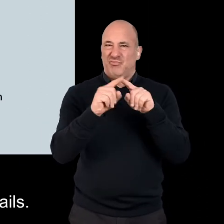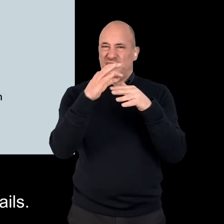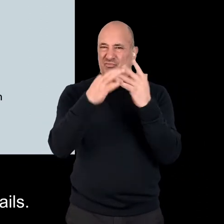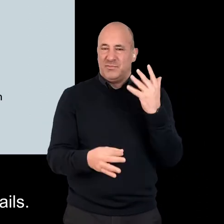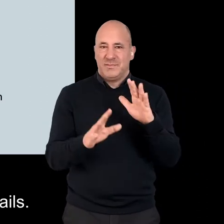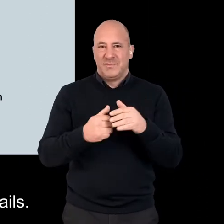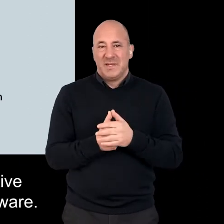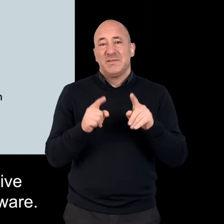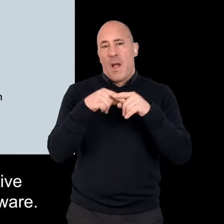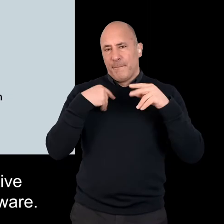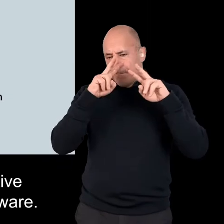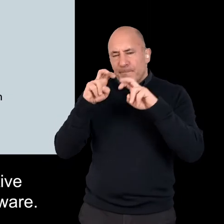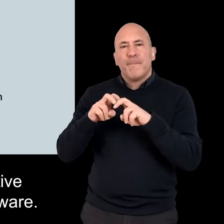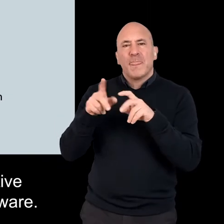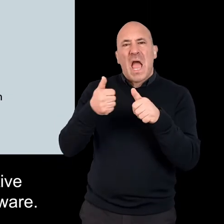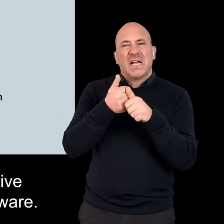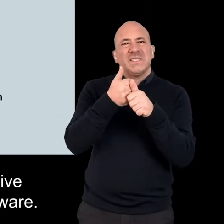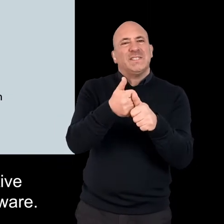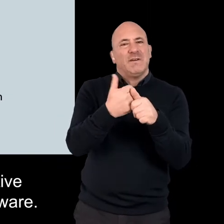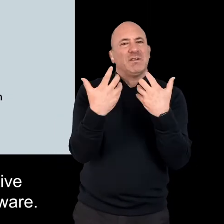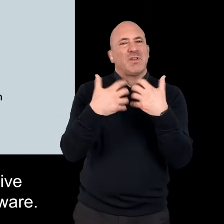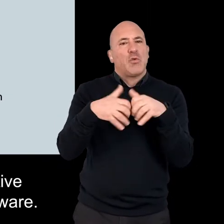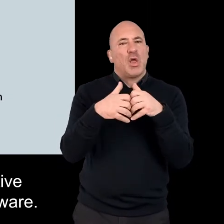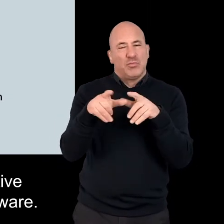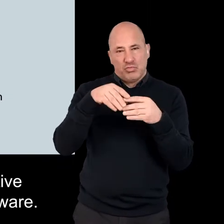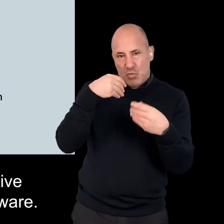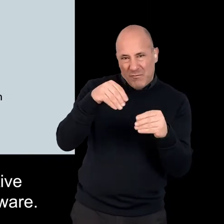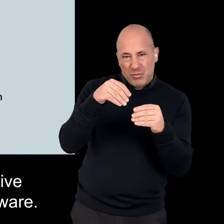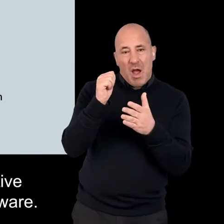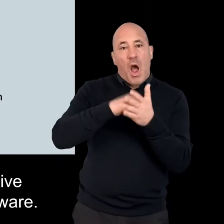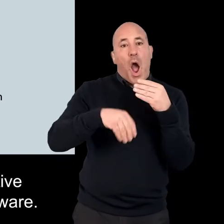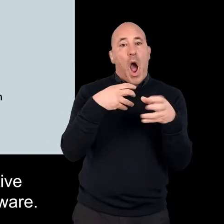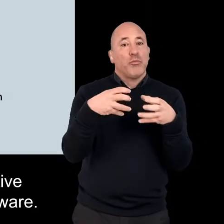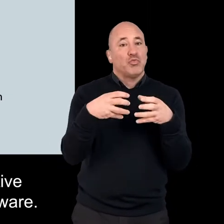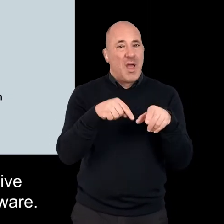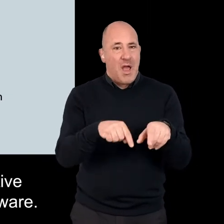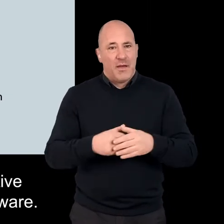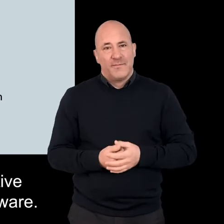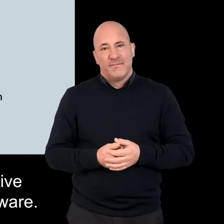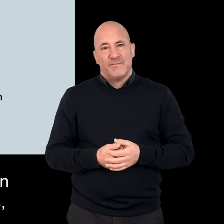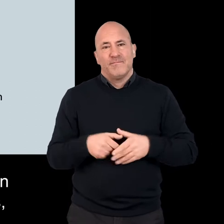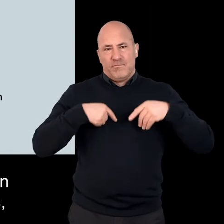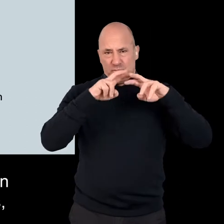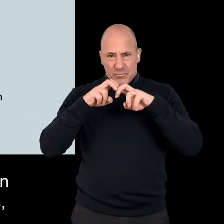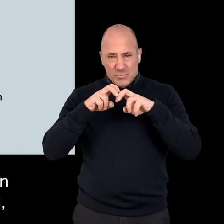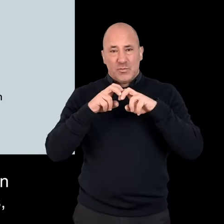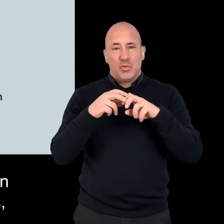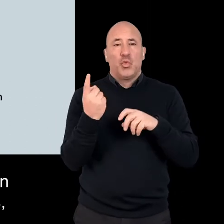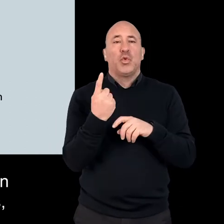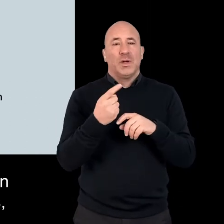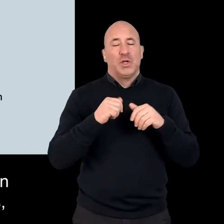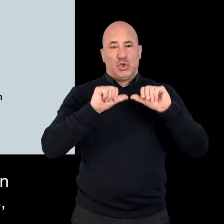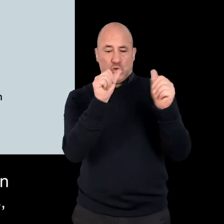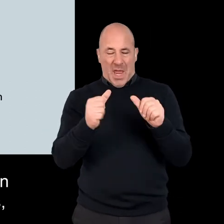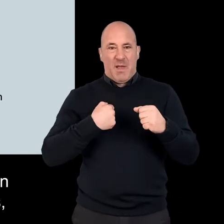emails. We also looked at some assistive technologies, software and hardware. The study was a collaboration